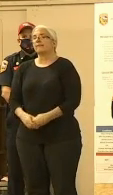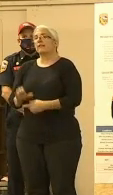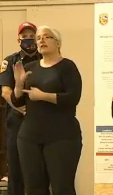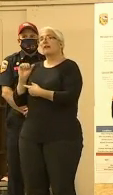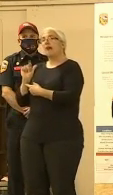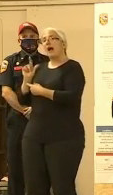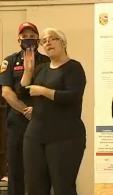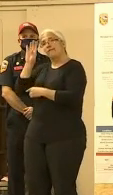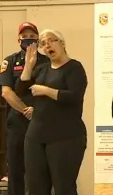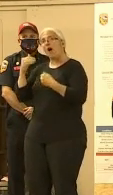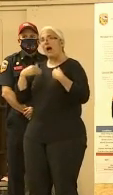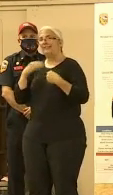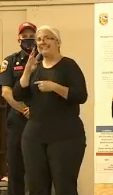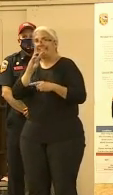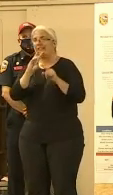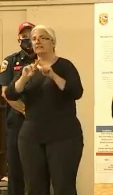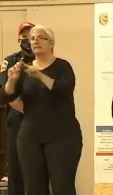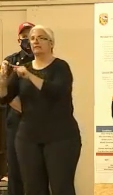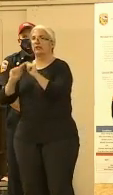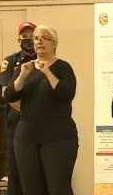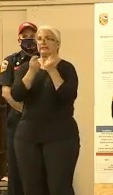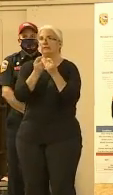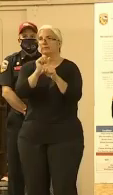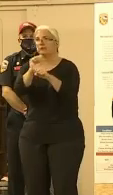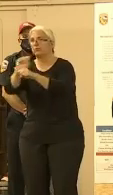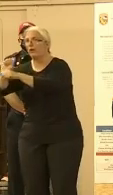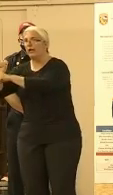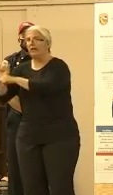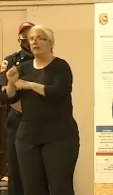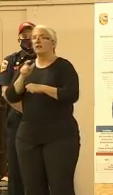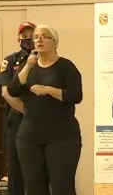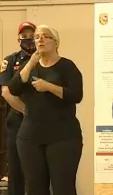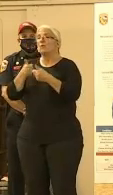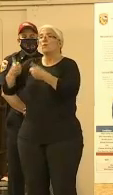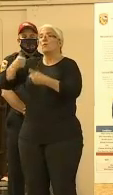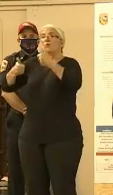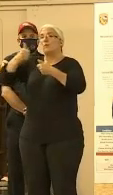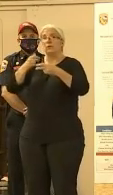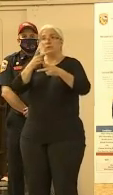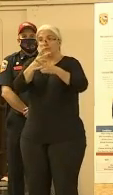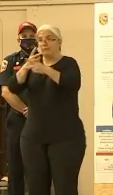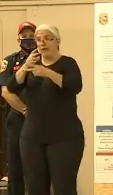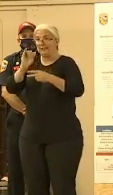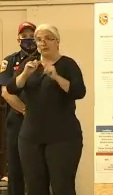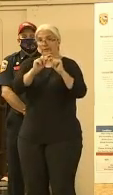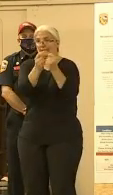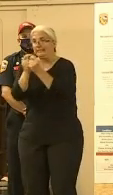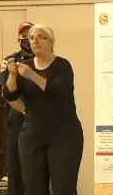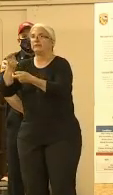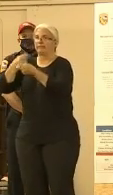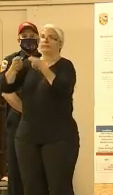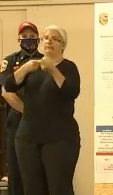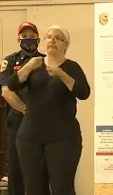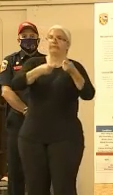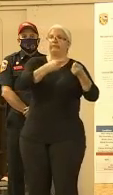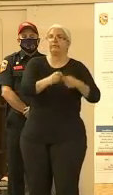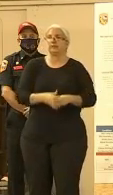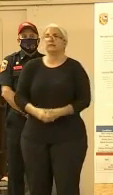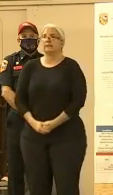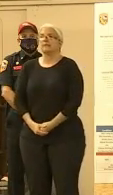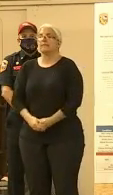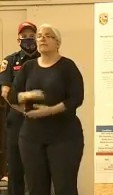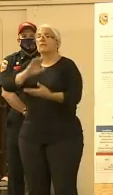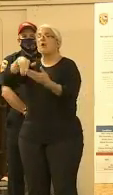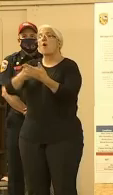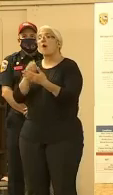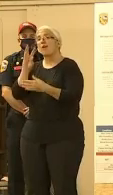staffed on a rotational basis year-round. All six Cal Fire incident management teams have